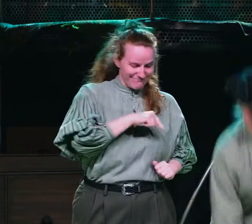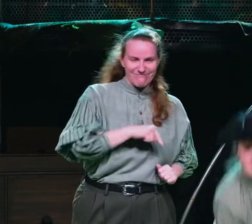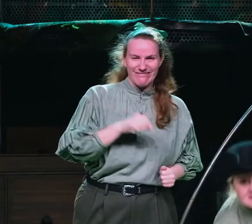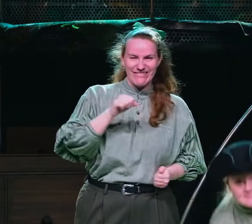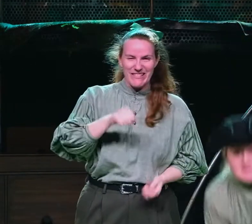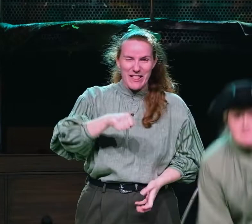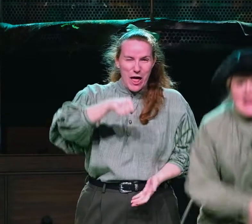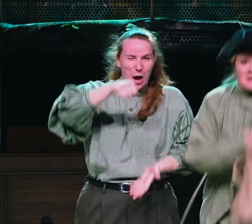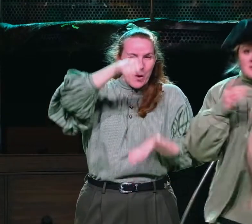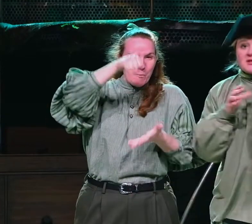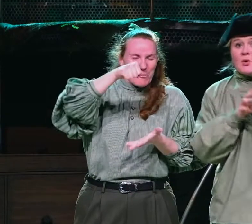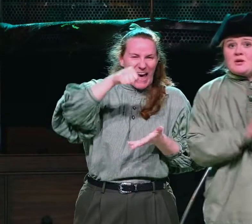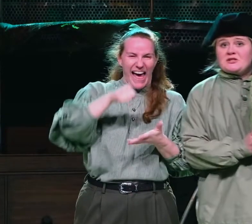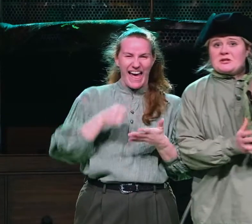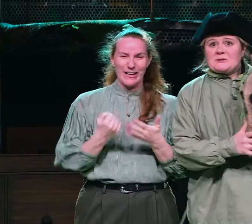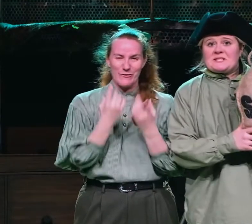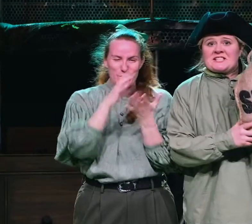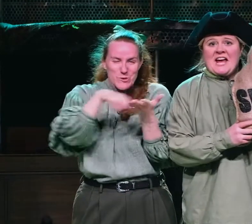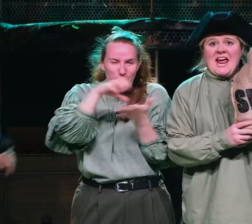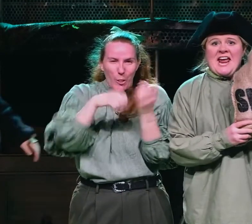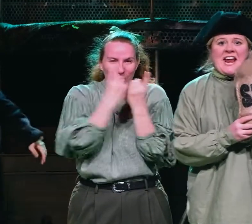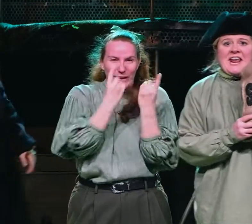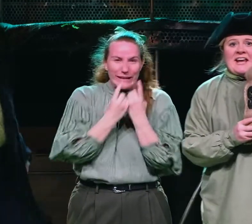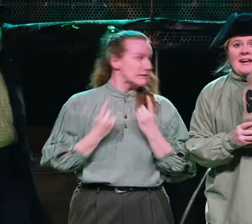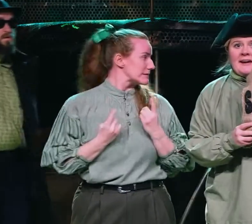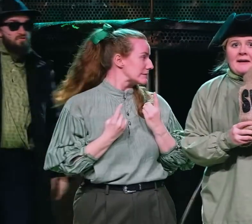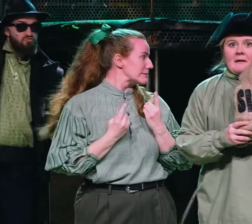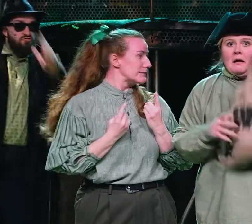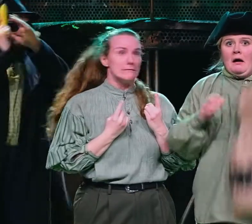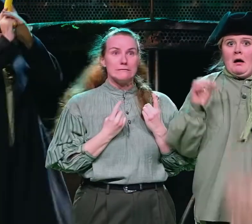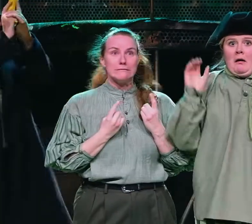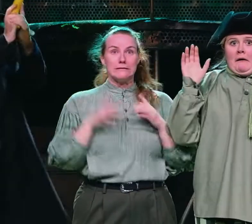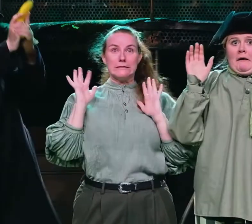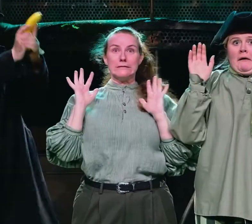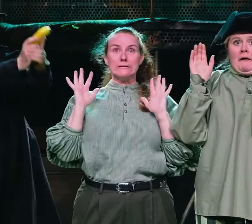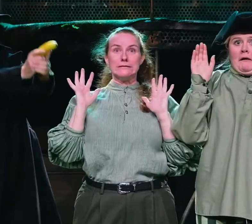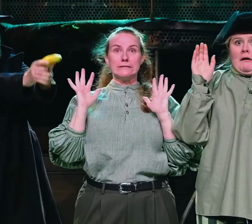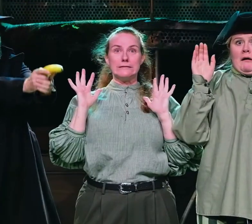And this is my bag of stolen goods. Give it up, Shorty.